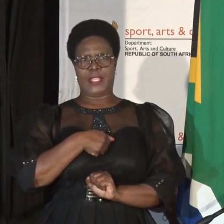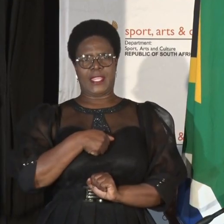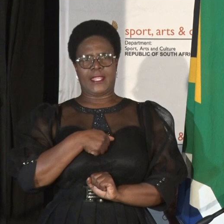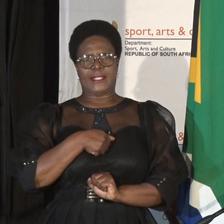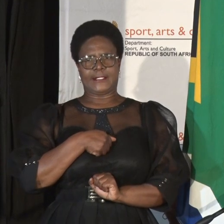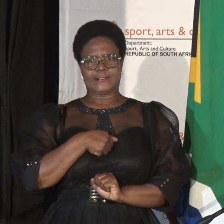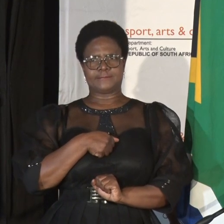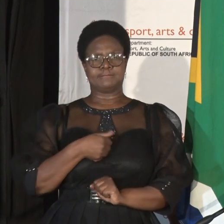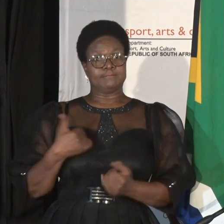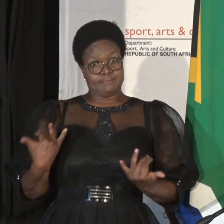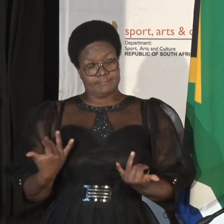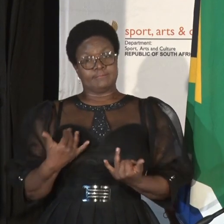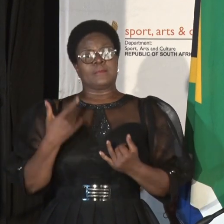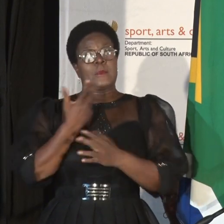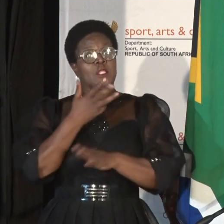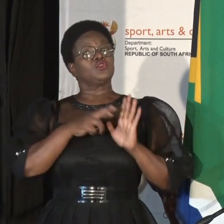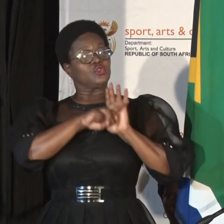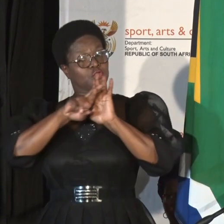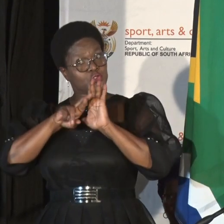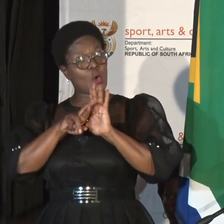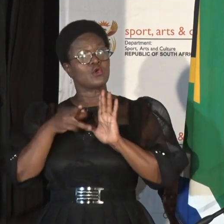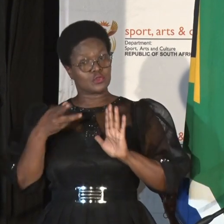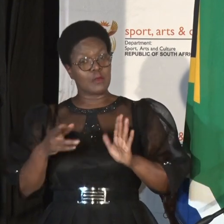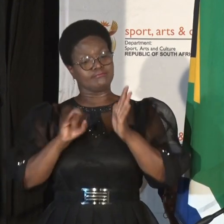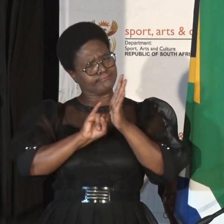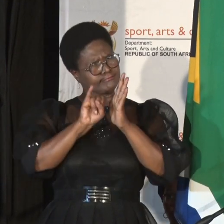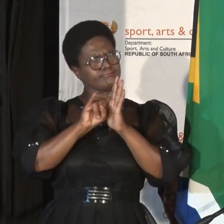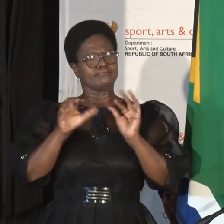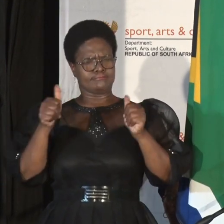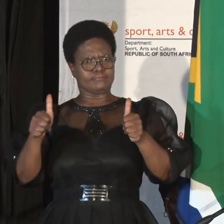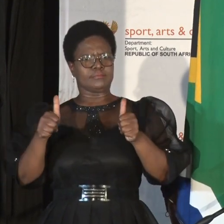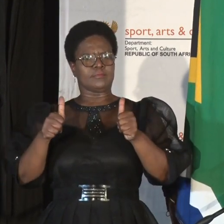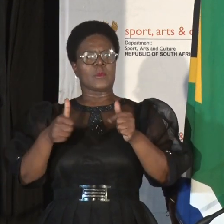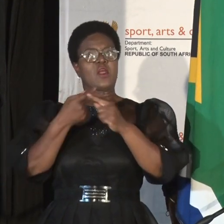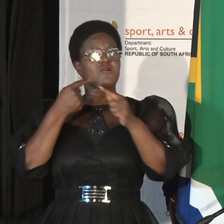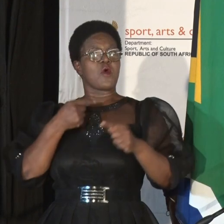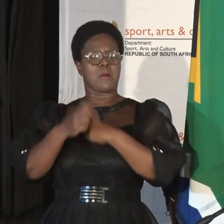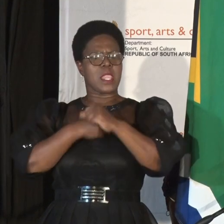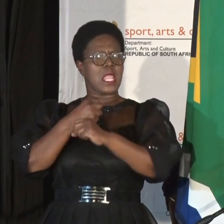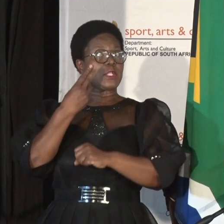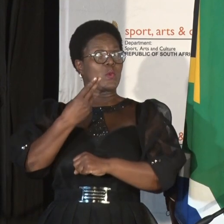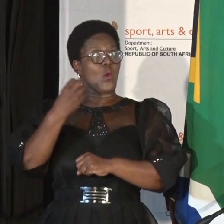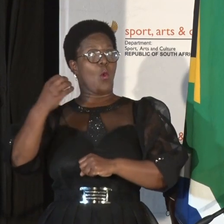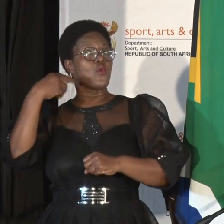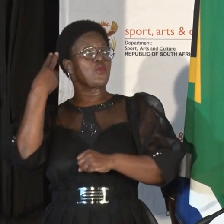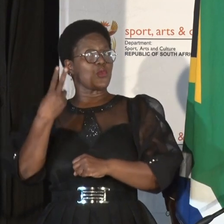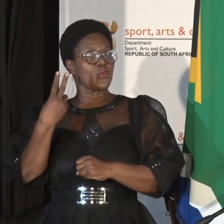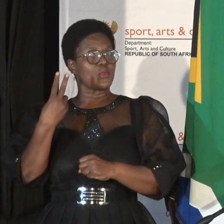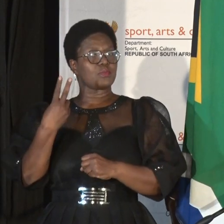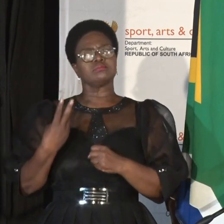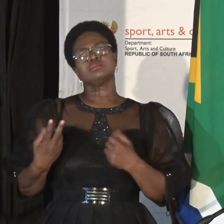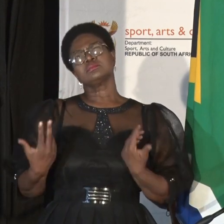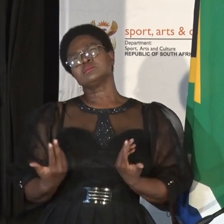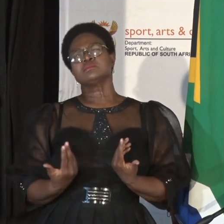a picture of improvement much stark contrast in 2002, let alone the state of play